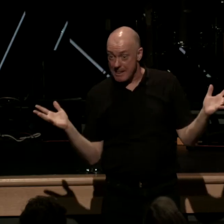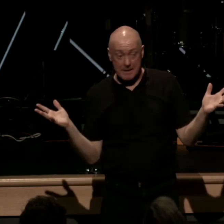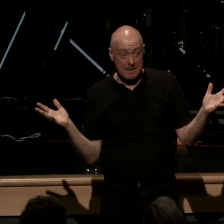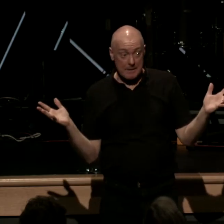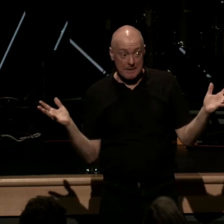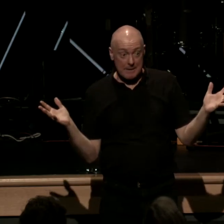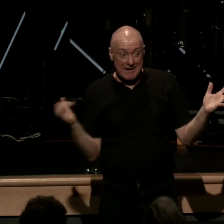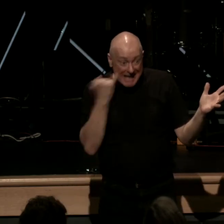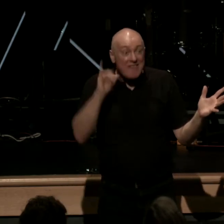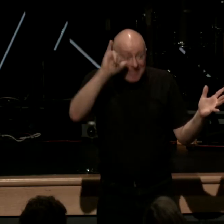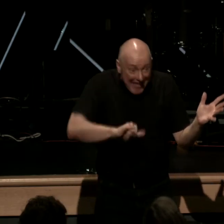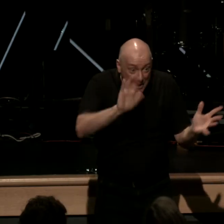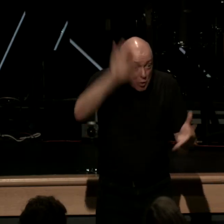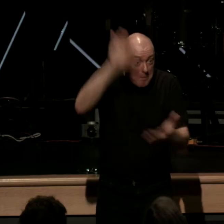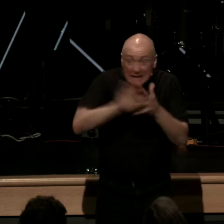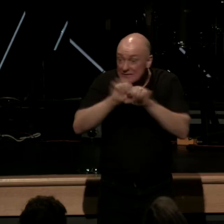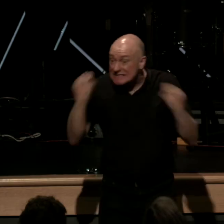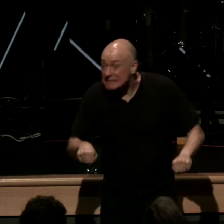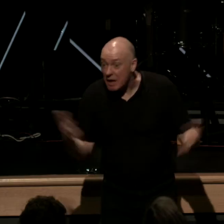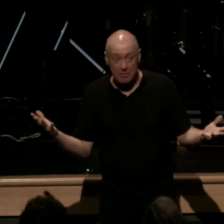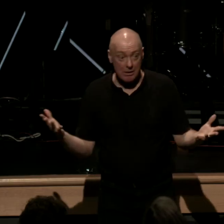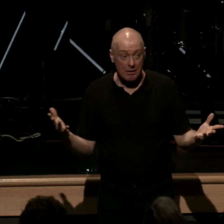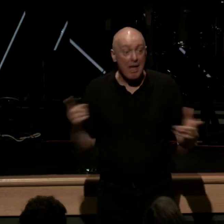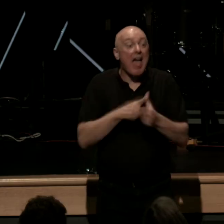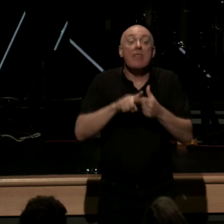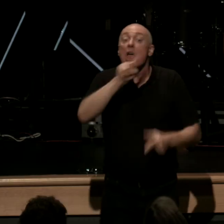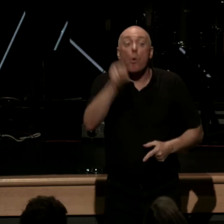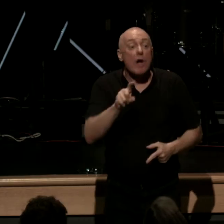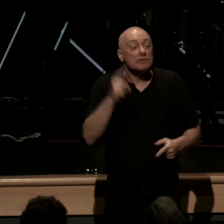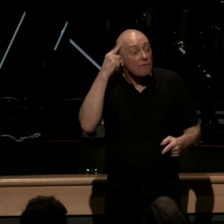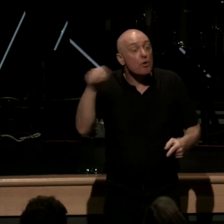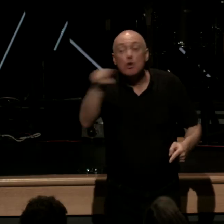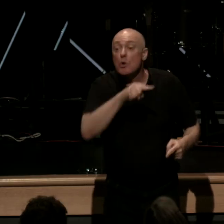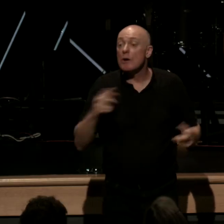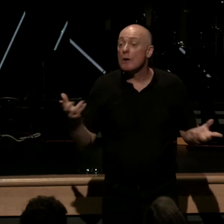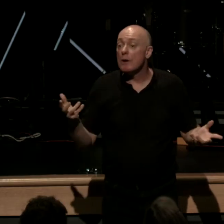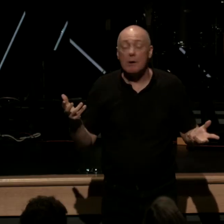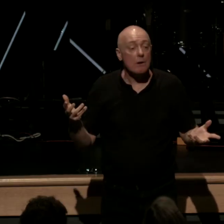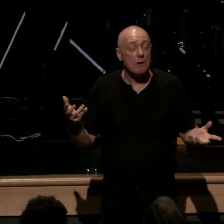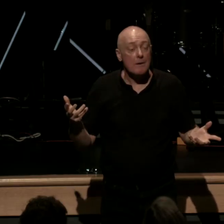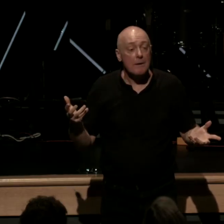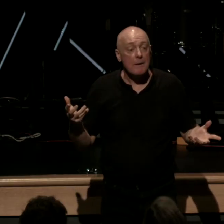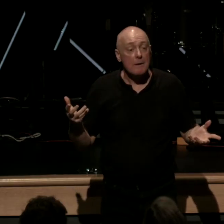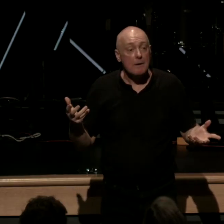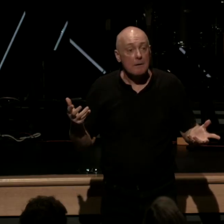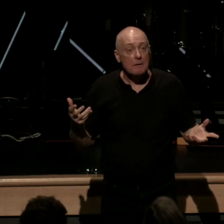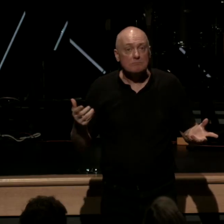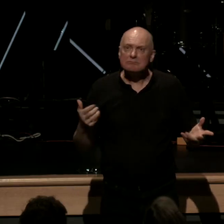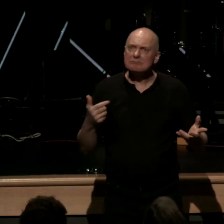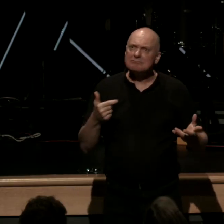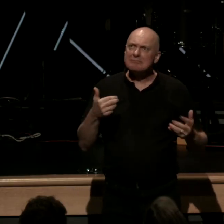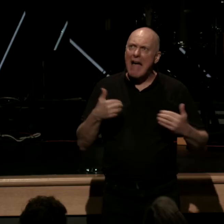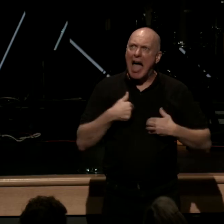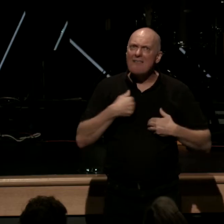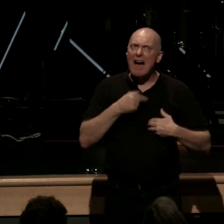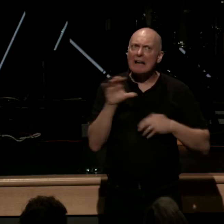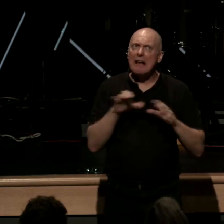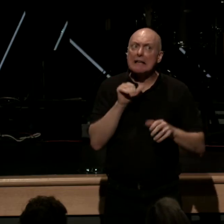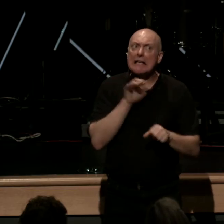if that's your belief system then this is the question that must follow have I done enough if you